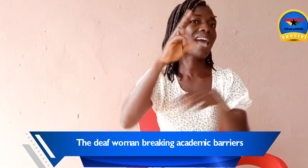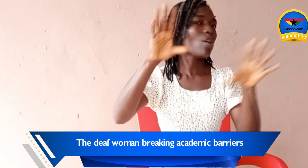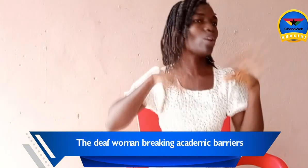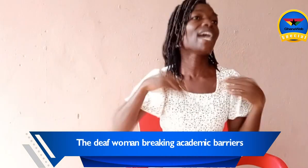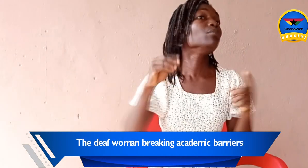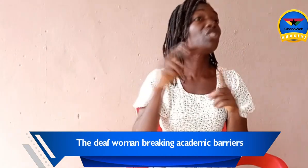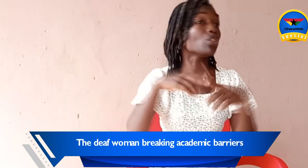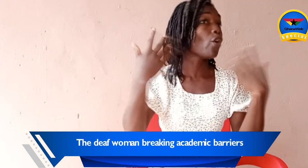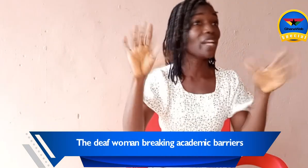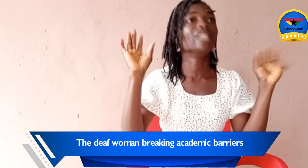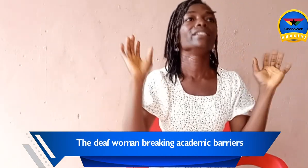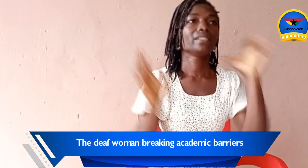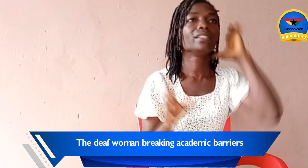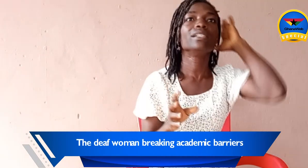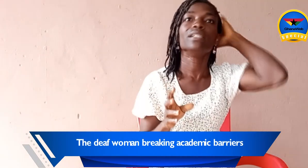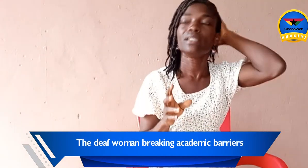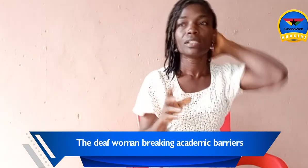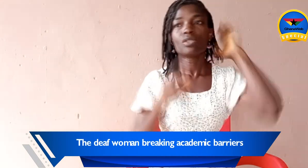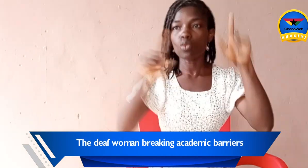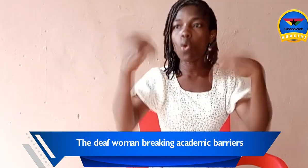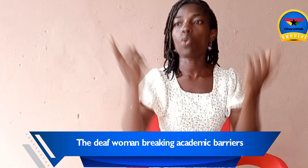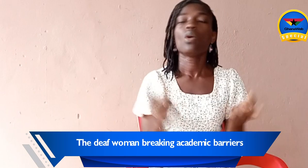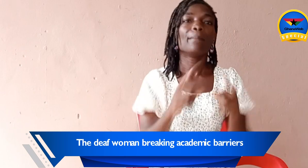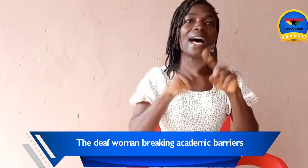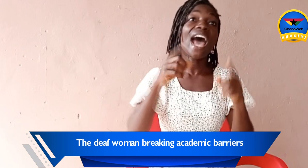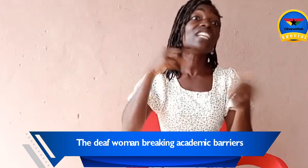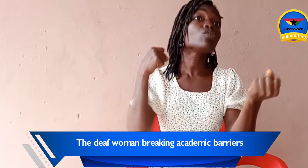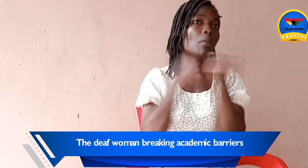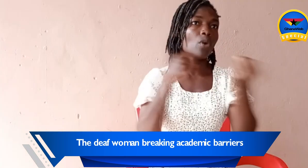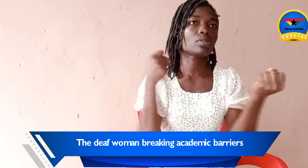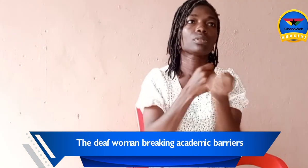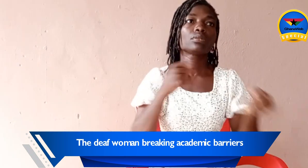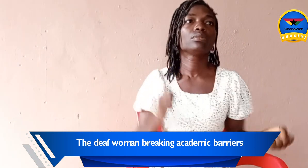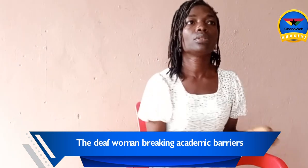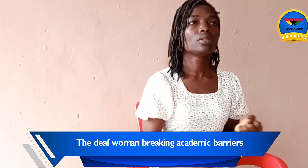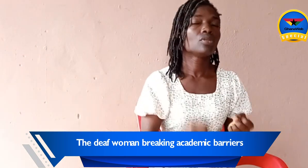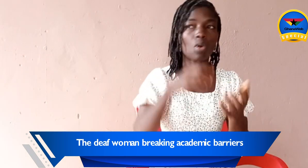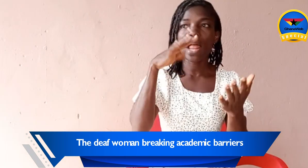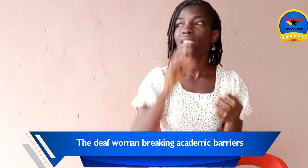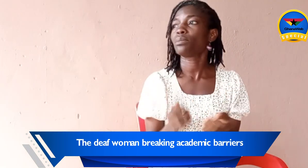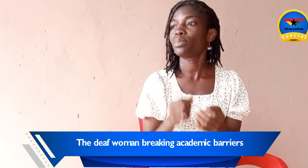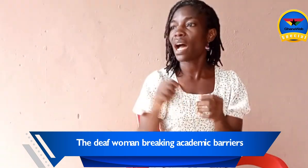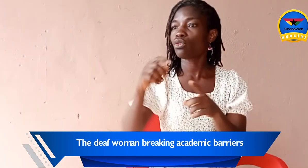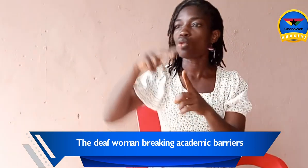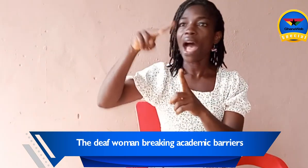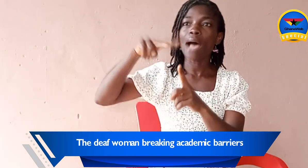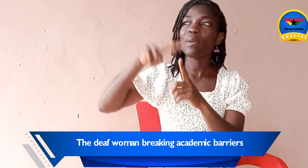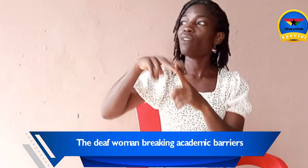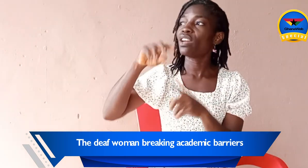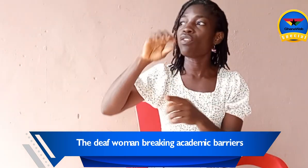and I've got admission already to go. But I need support, scholarship. I to apply for